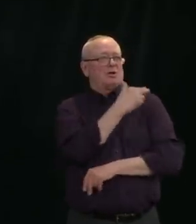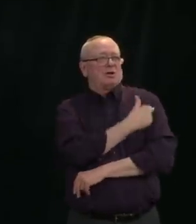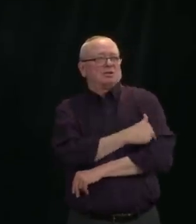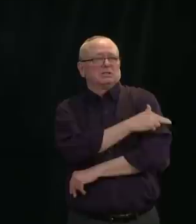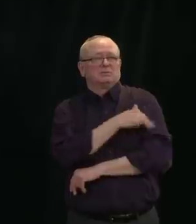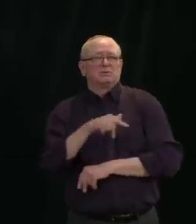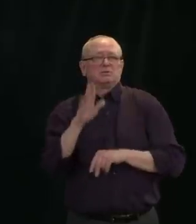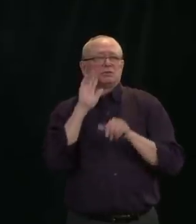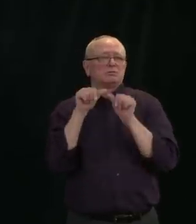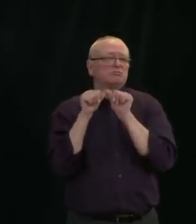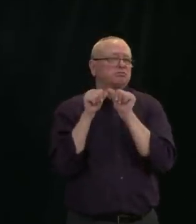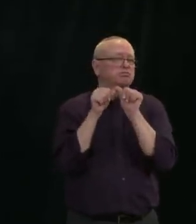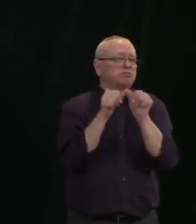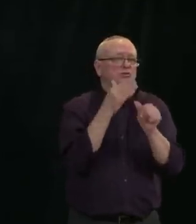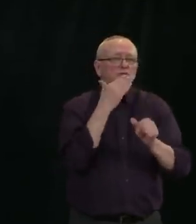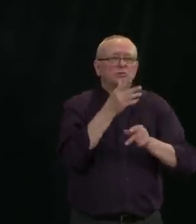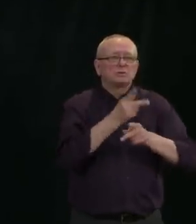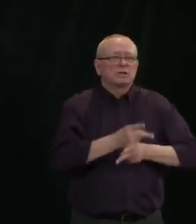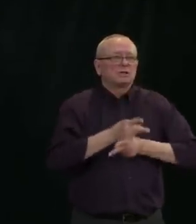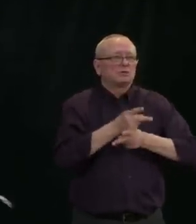you. Thank Thank you.